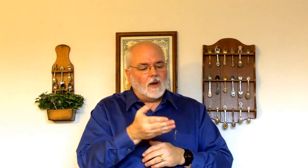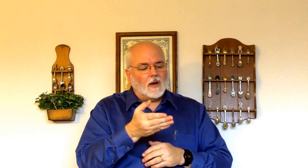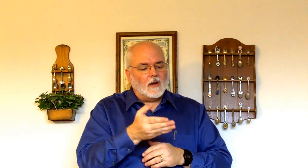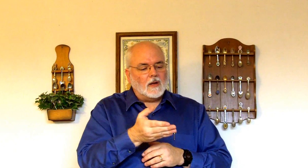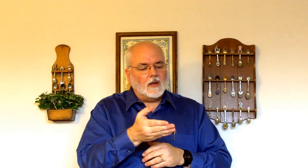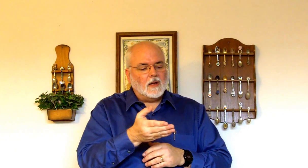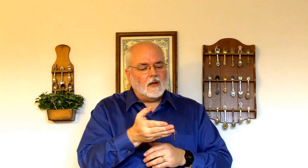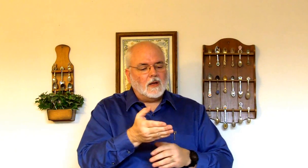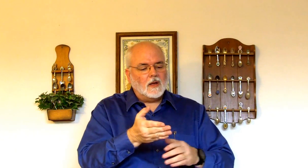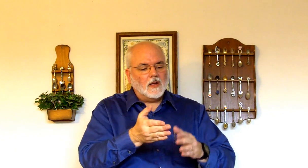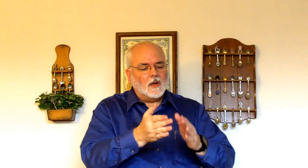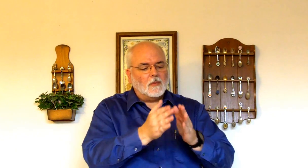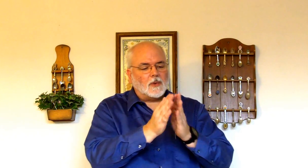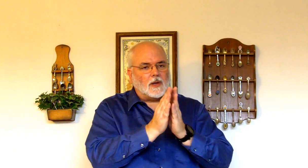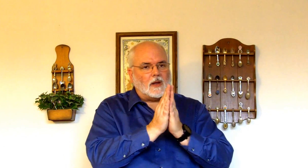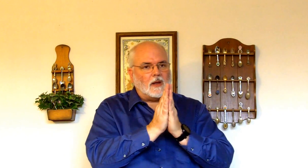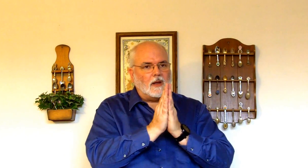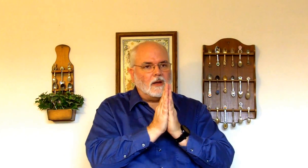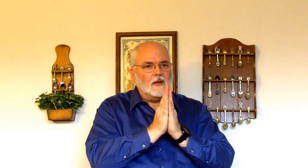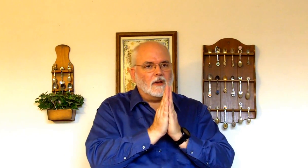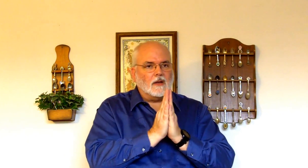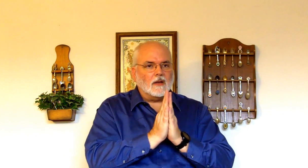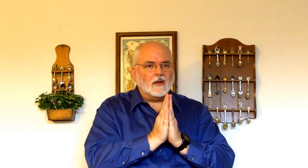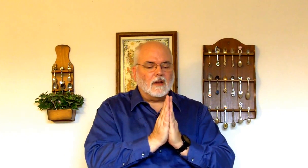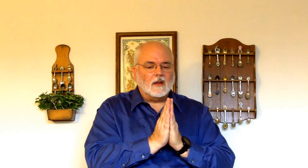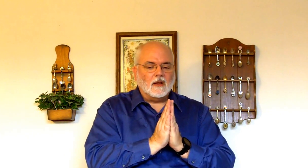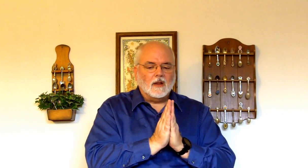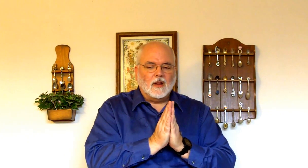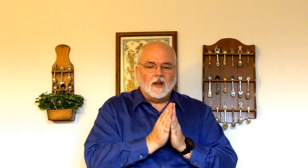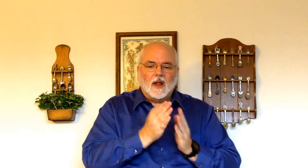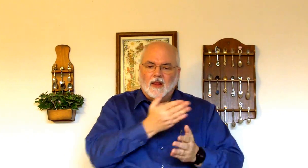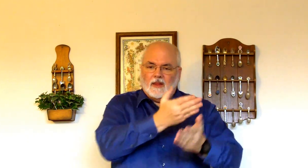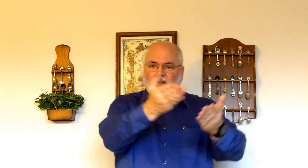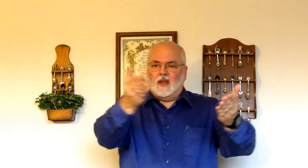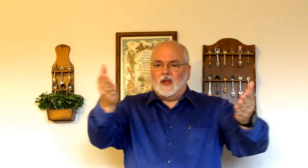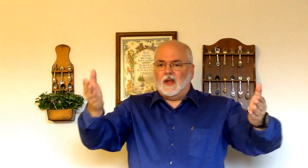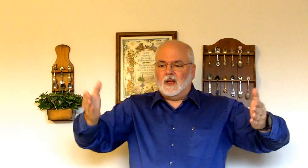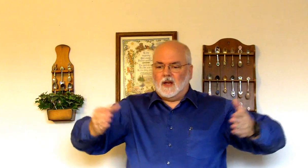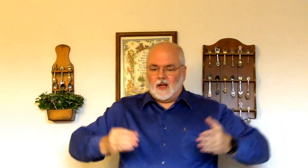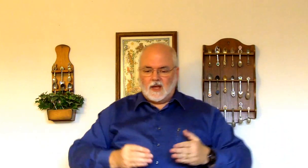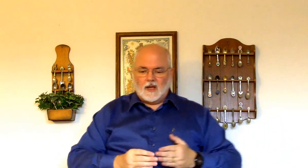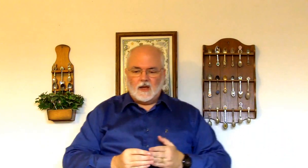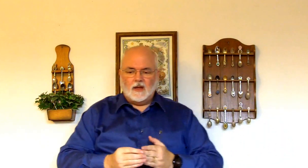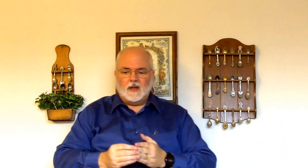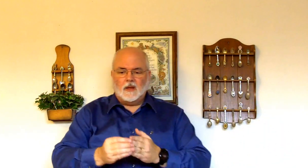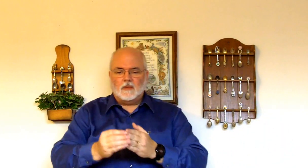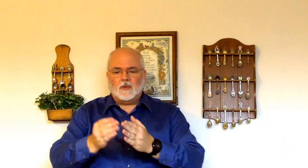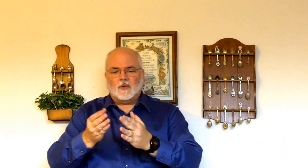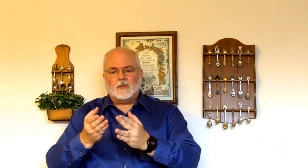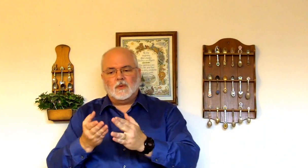he prayed they led him through